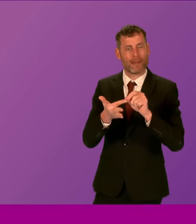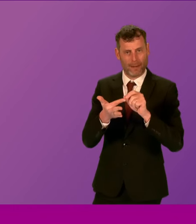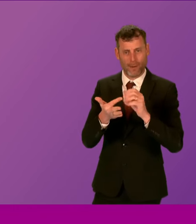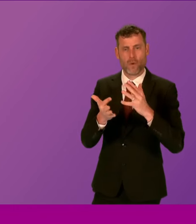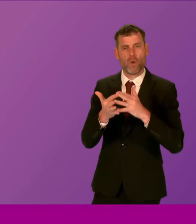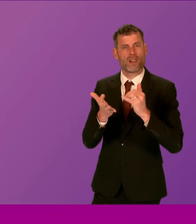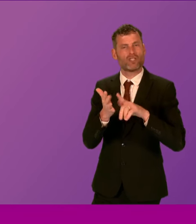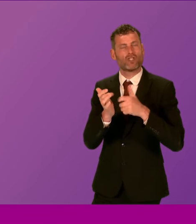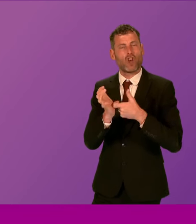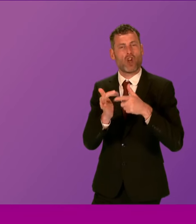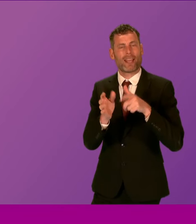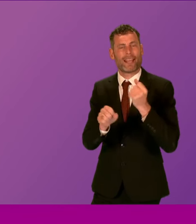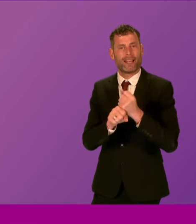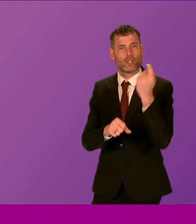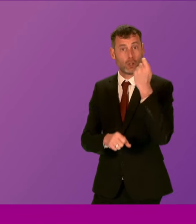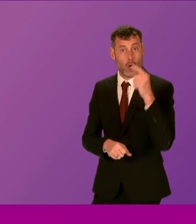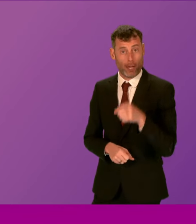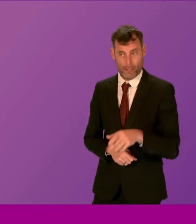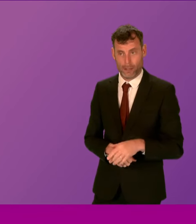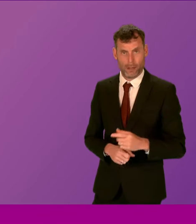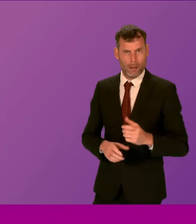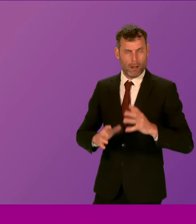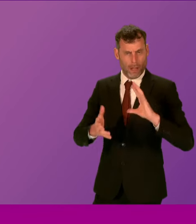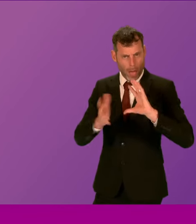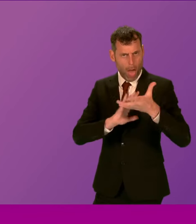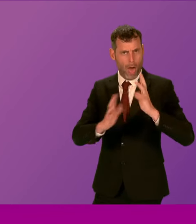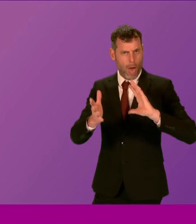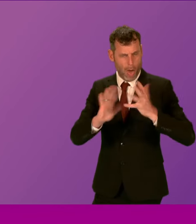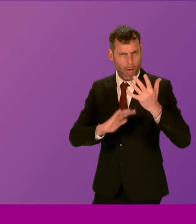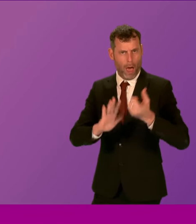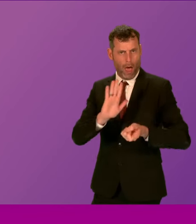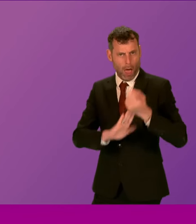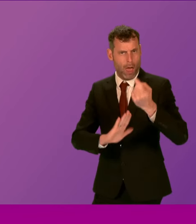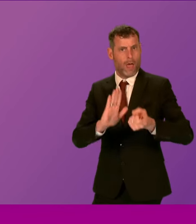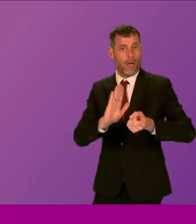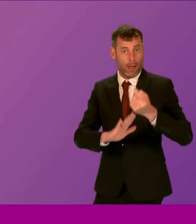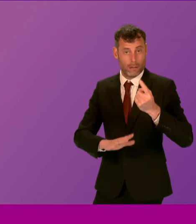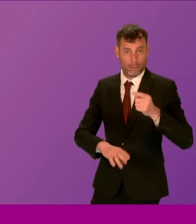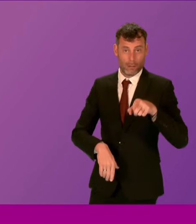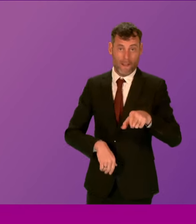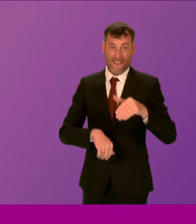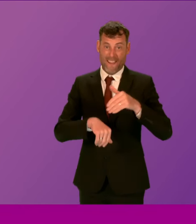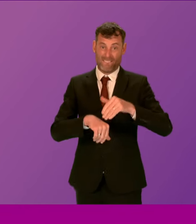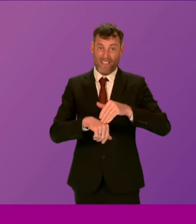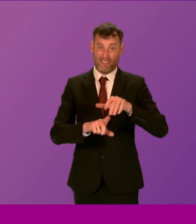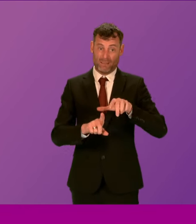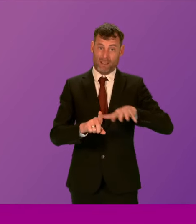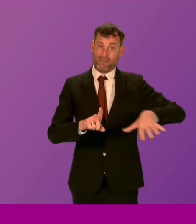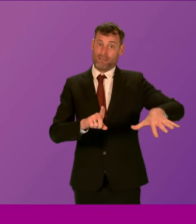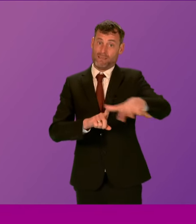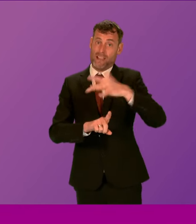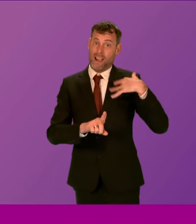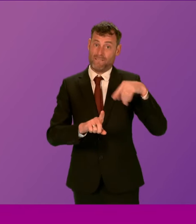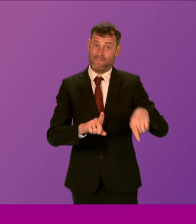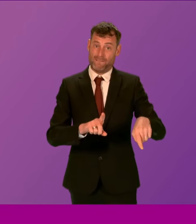continue almost daily and are having a serious detrimental effect on residents and the local community. The Prison Service